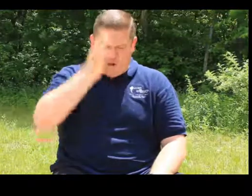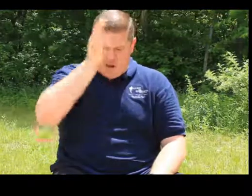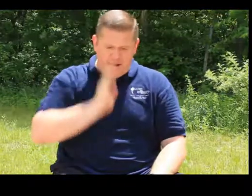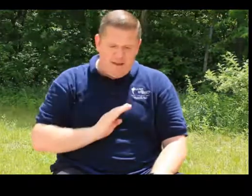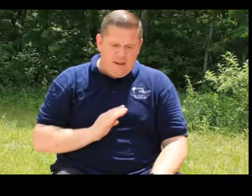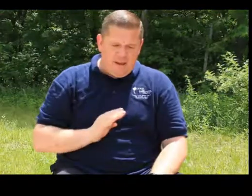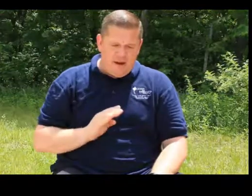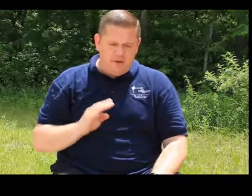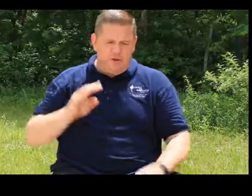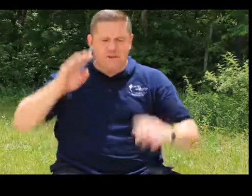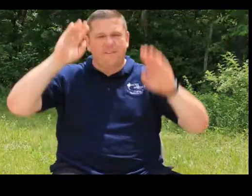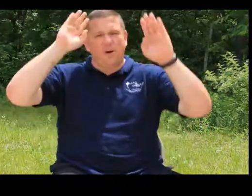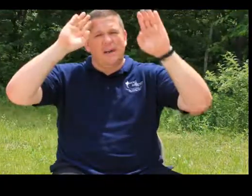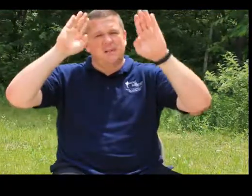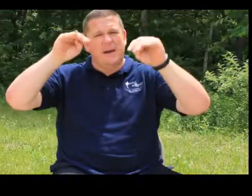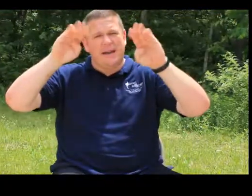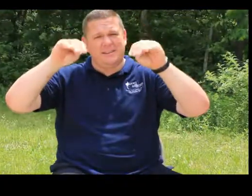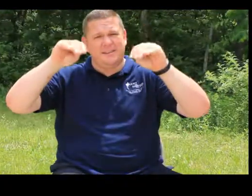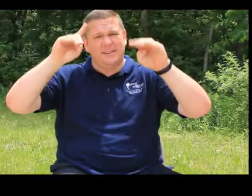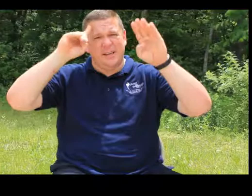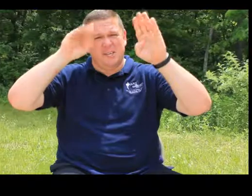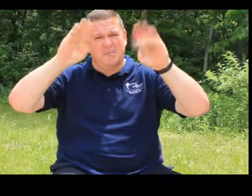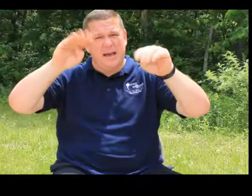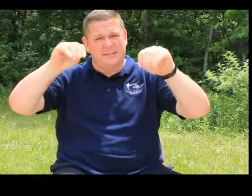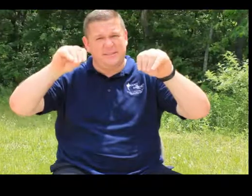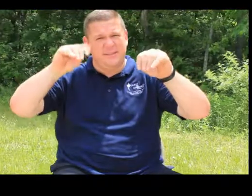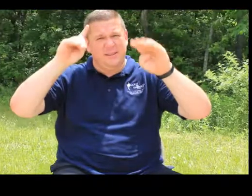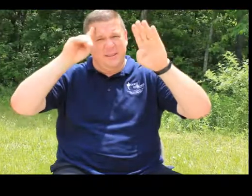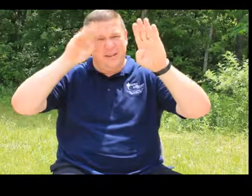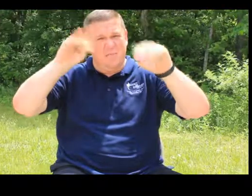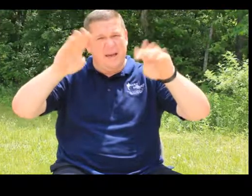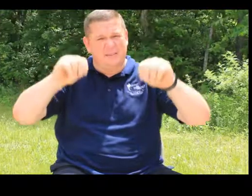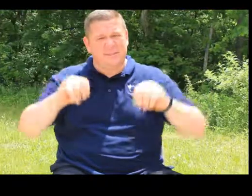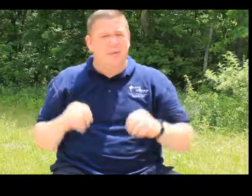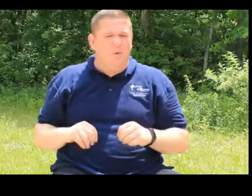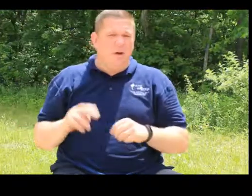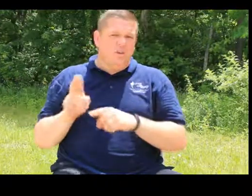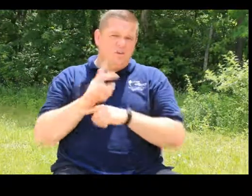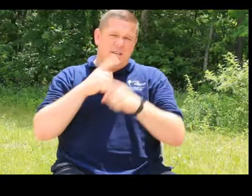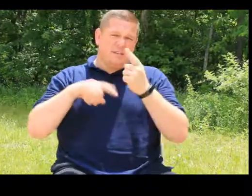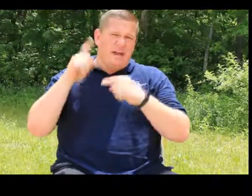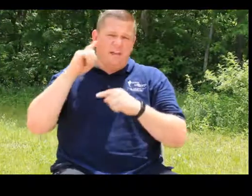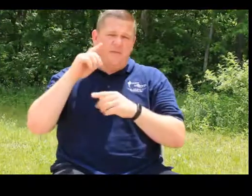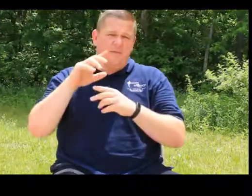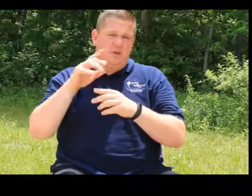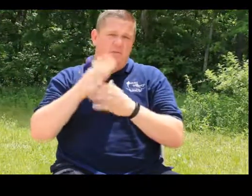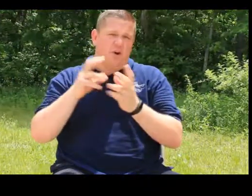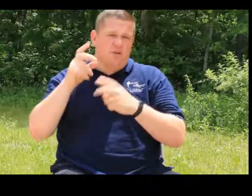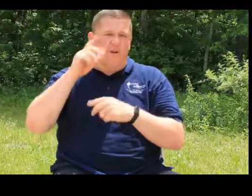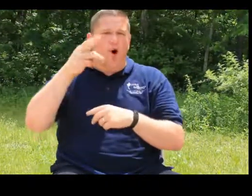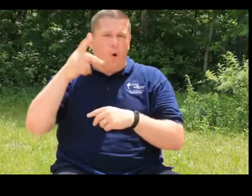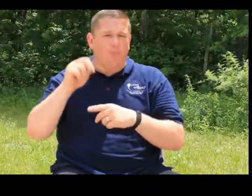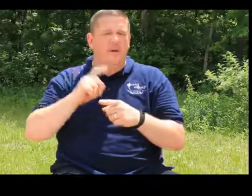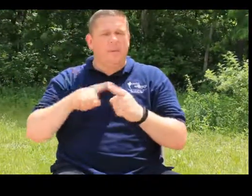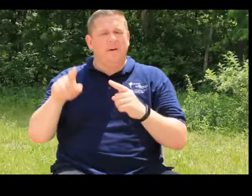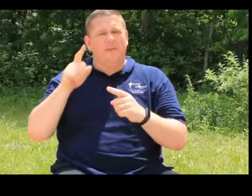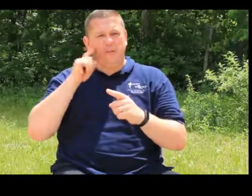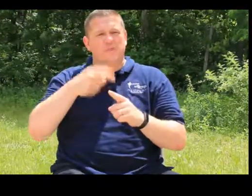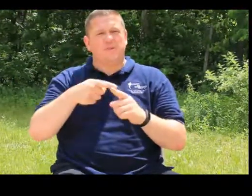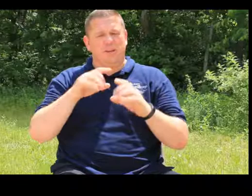God, and then I did the sign for expects, expects, expects. We also use that sign as some version of hope, but for this particular